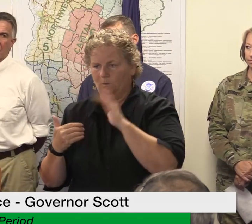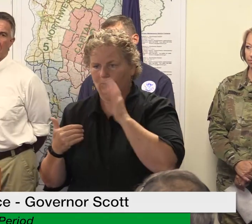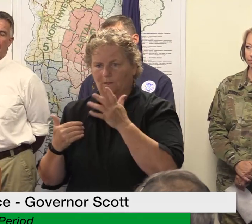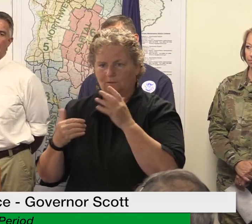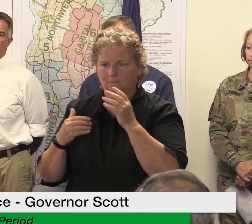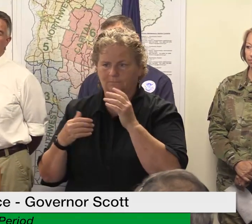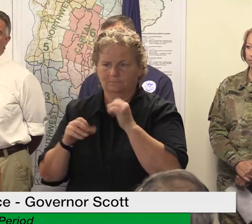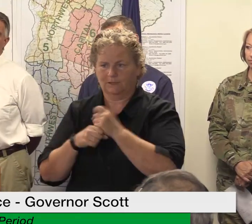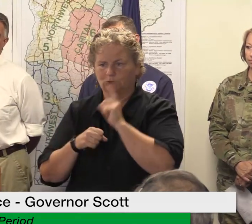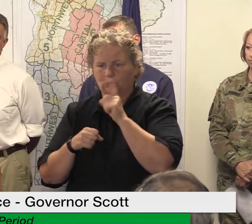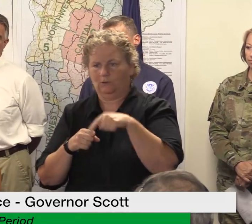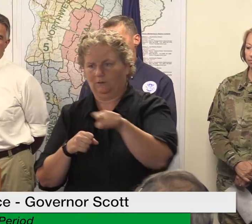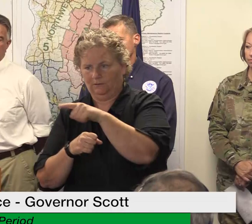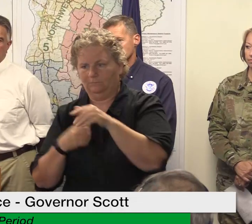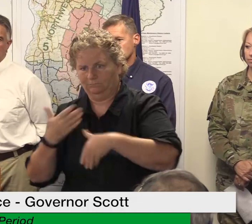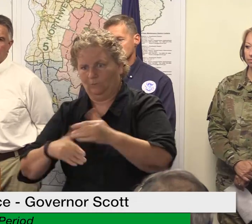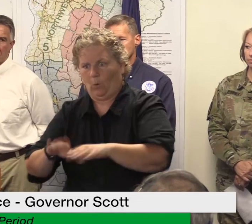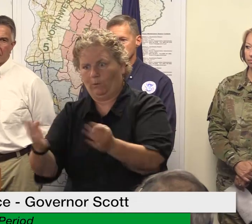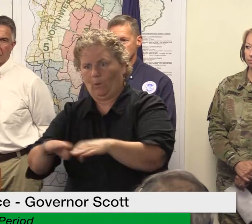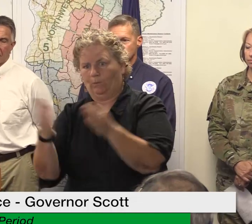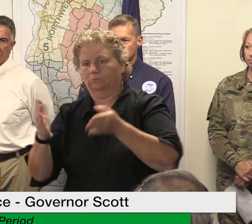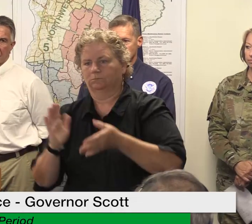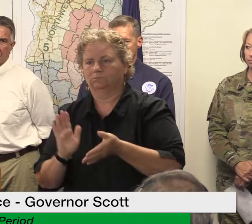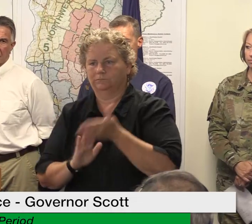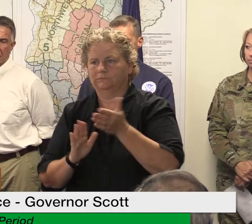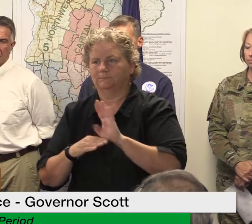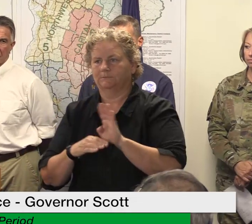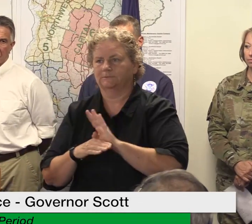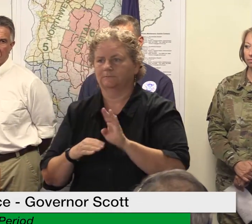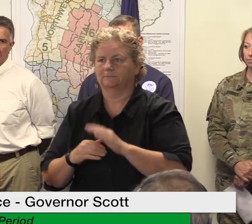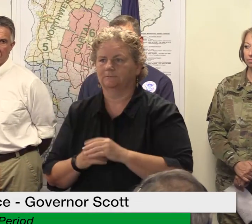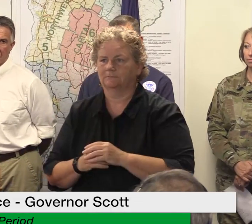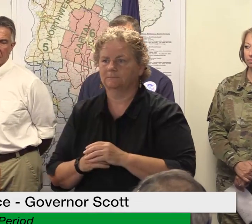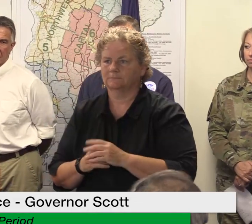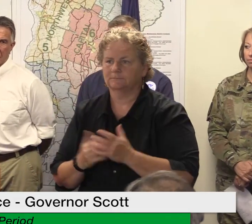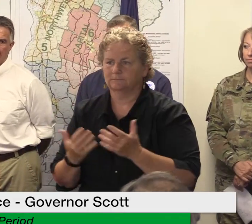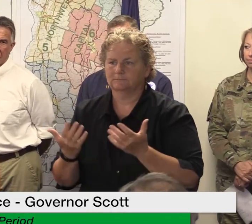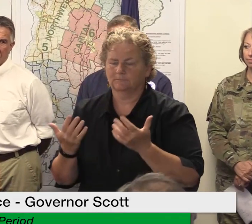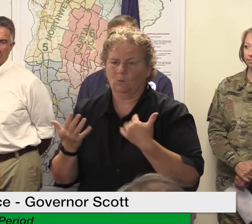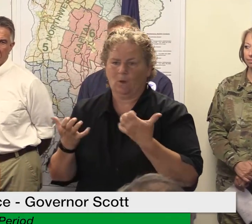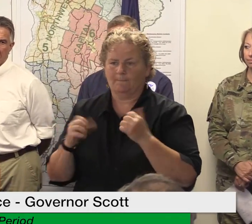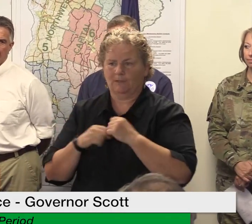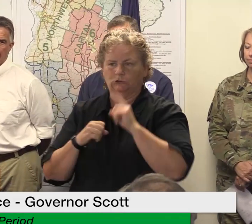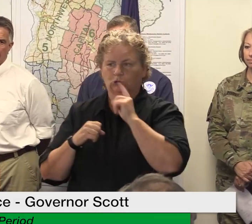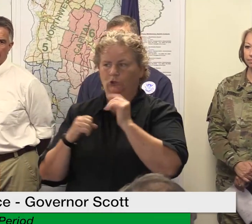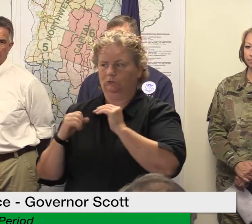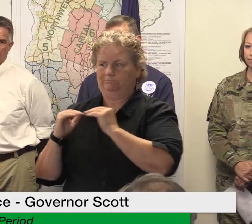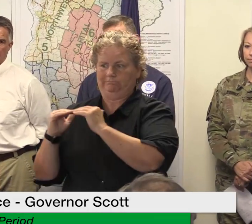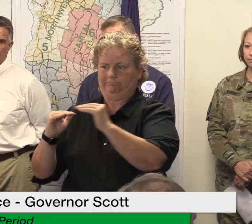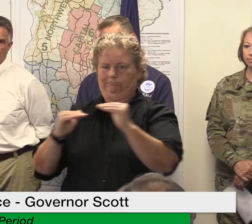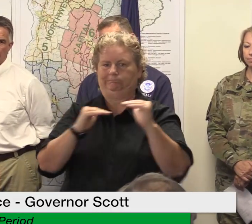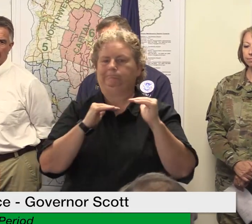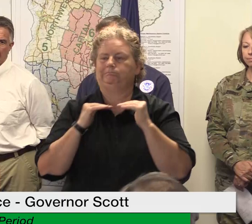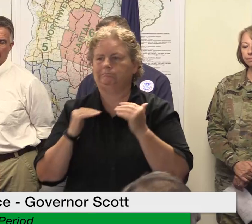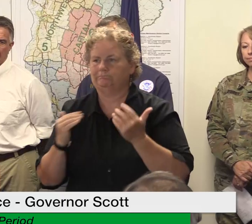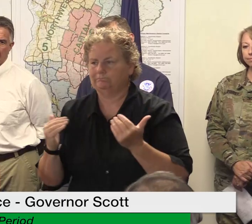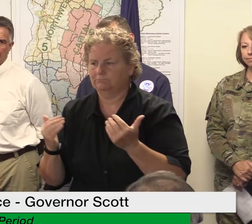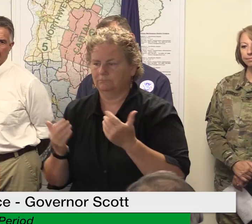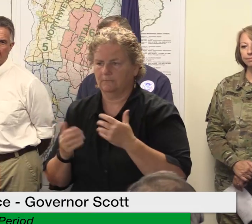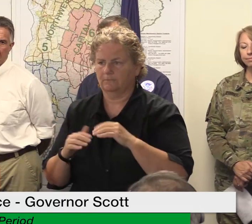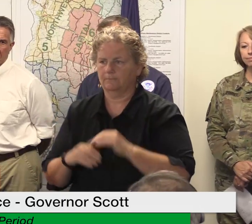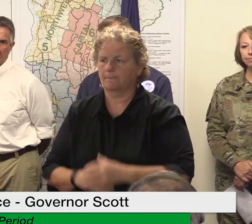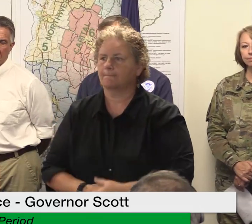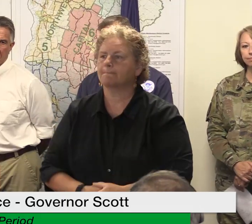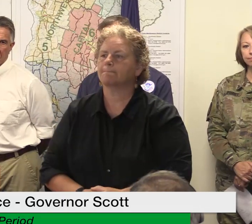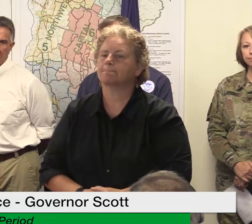it is equitable and can take those considerations in but more to come next week on this one thing from the press